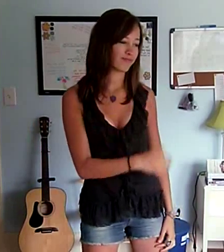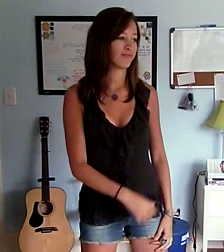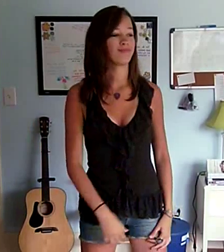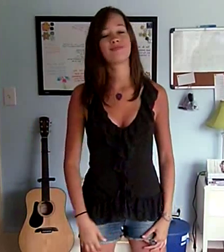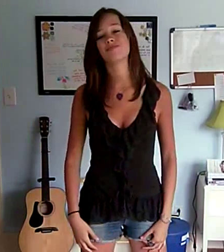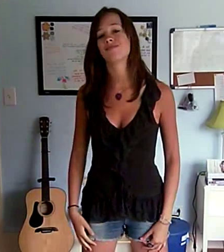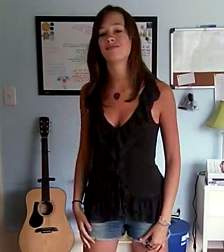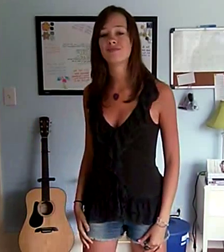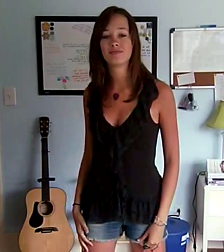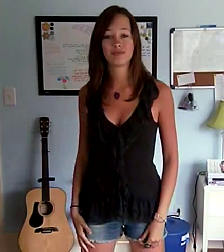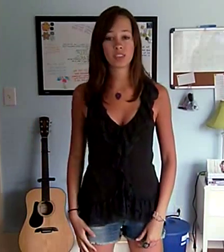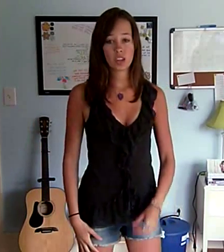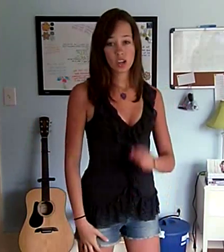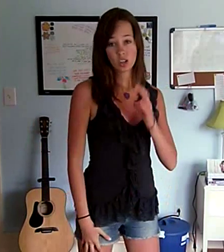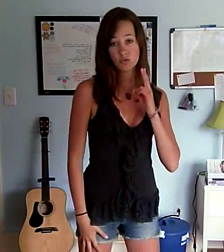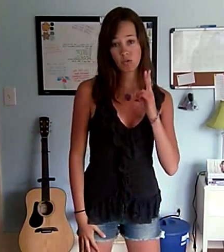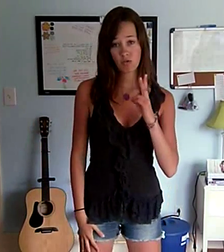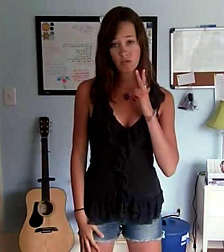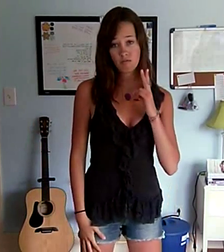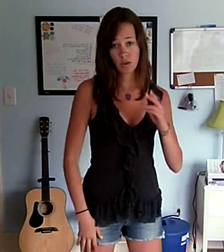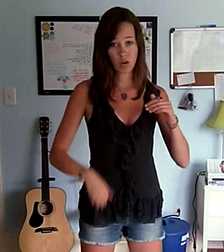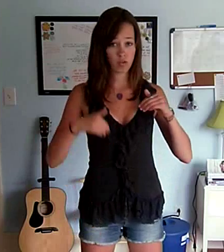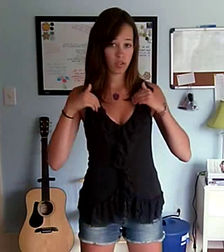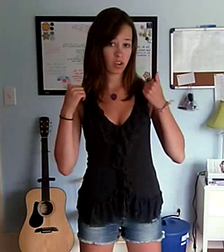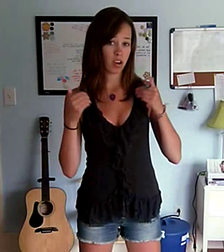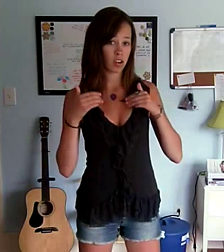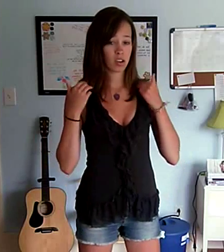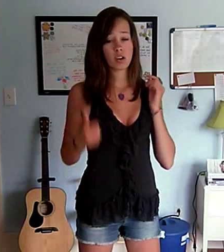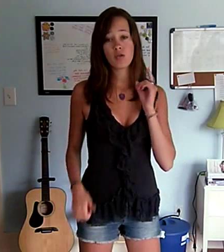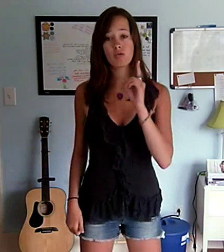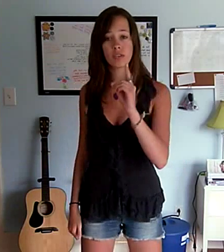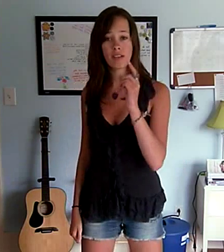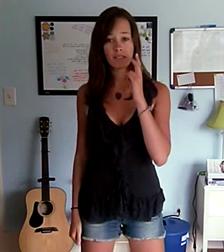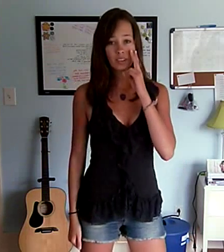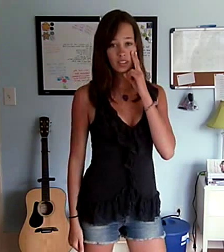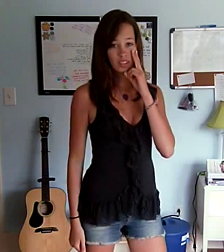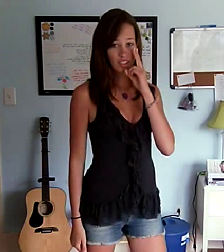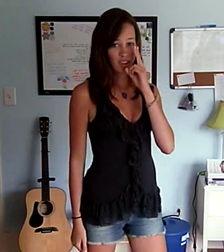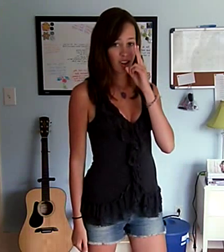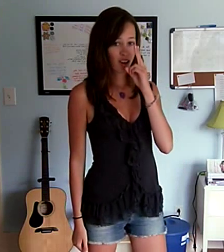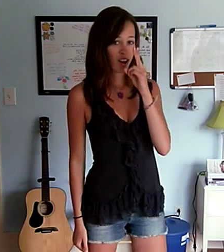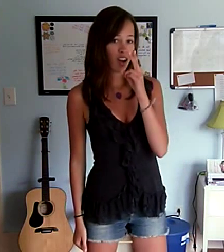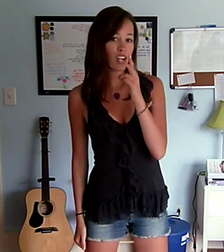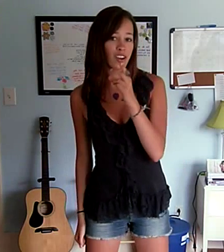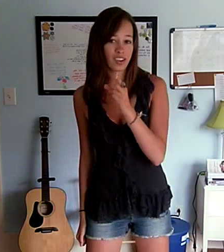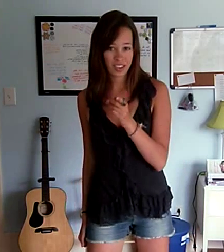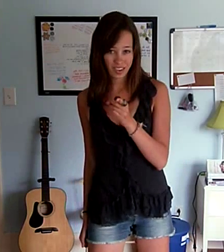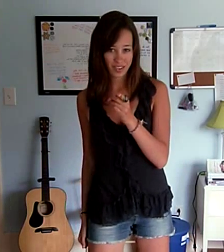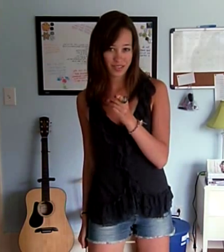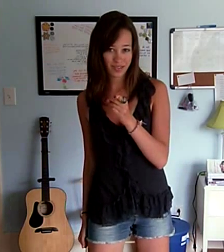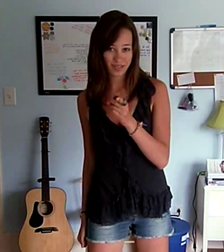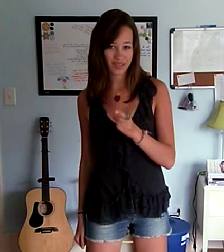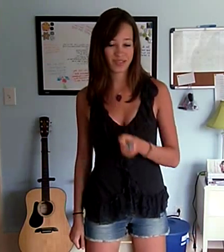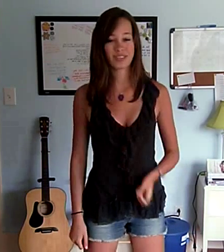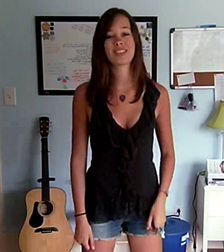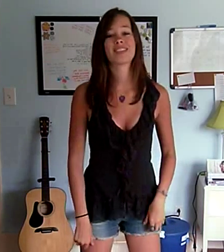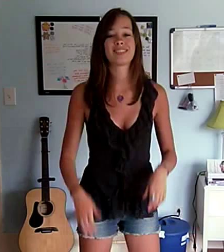I'm broken In my first sight You